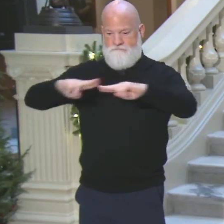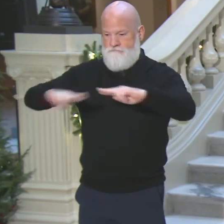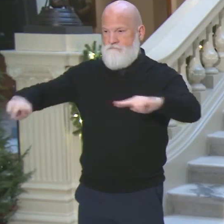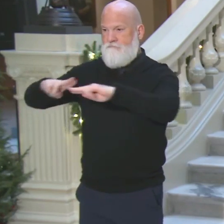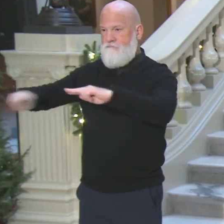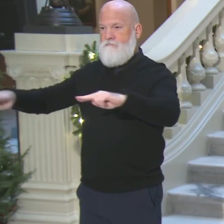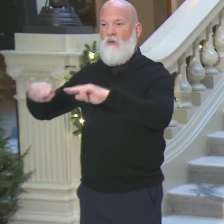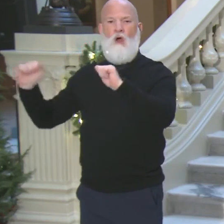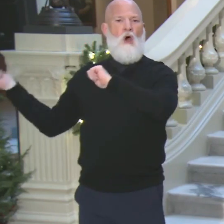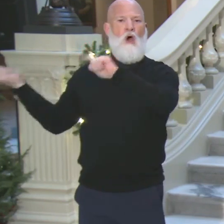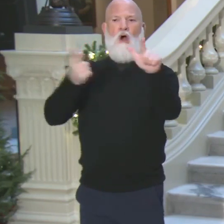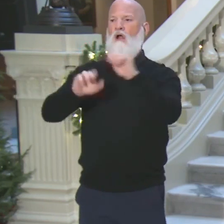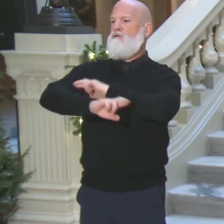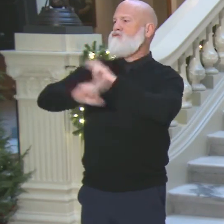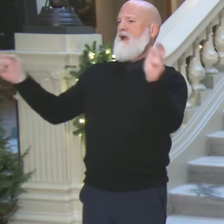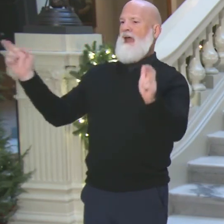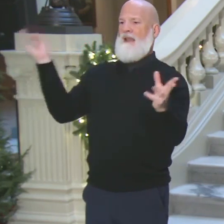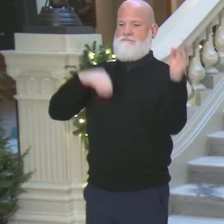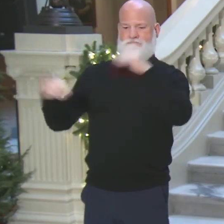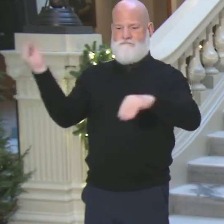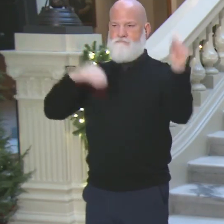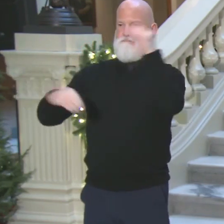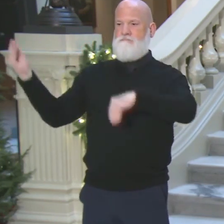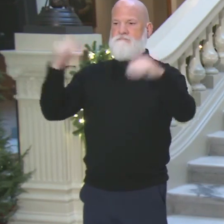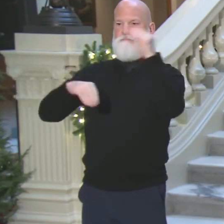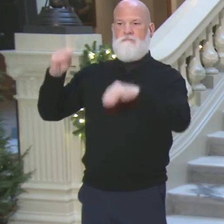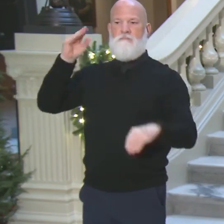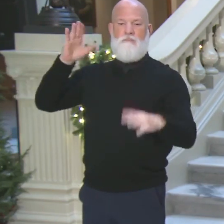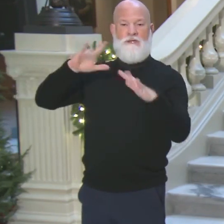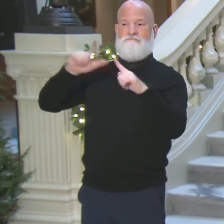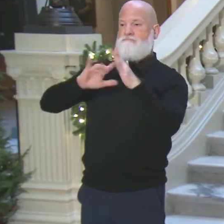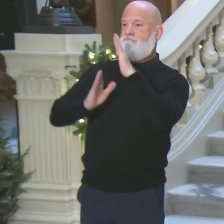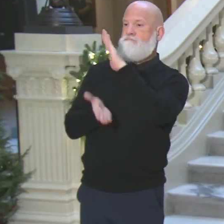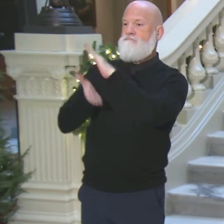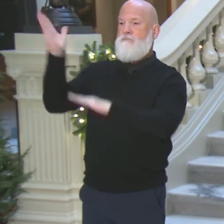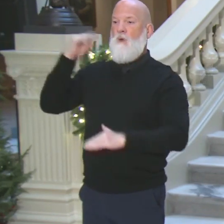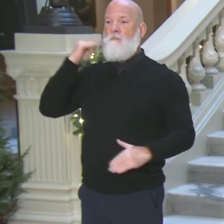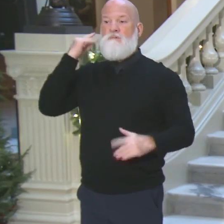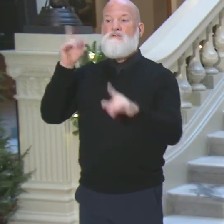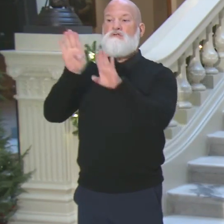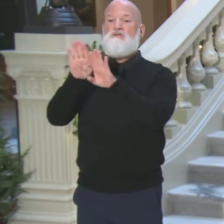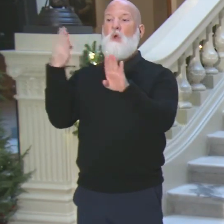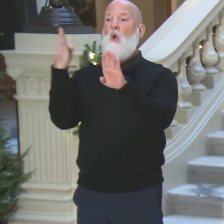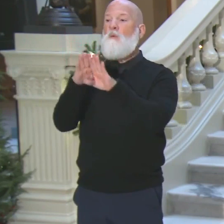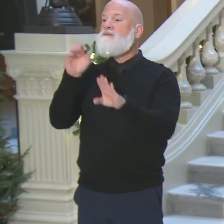boxing things up and putting seals on. The doors were not locked. Nobody was kept out.